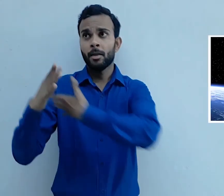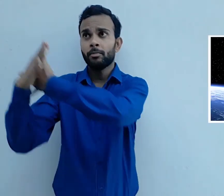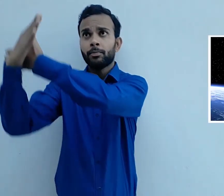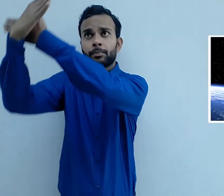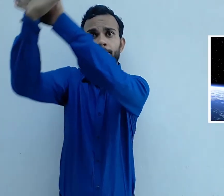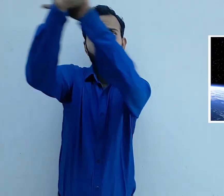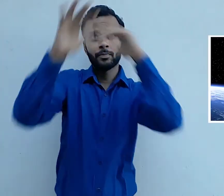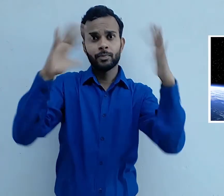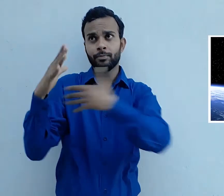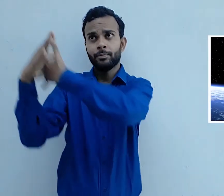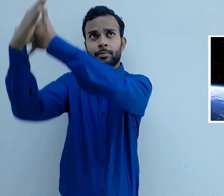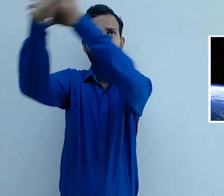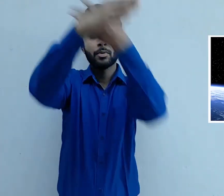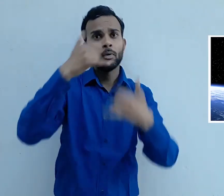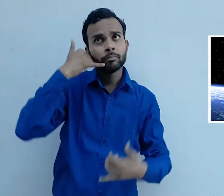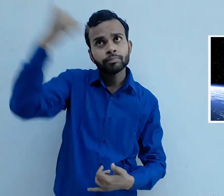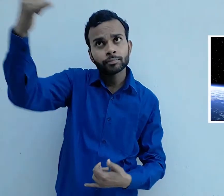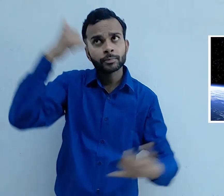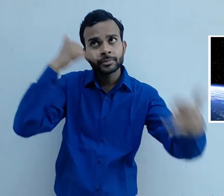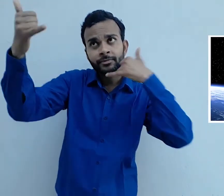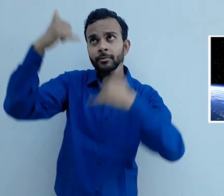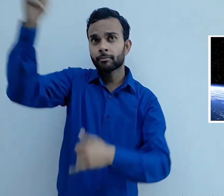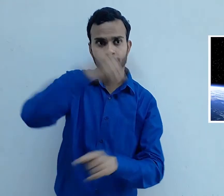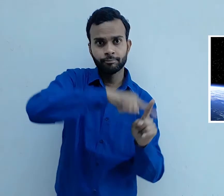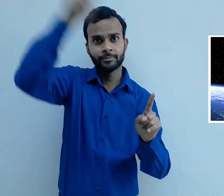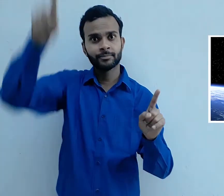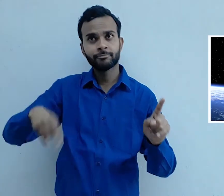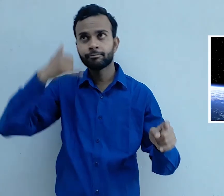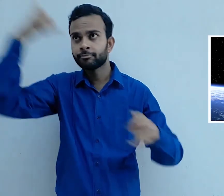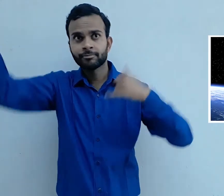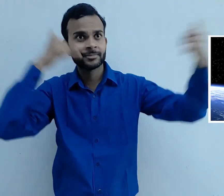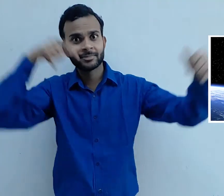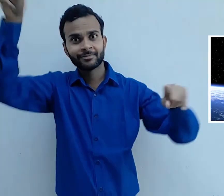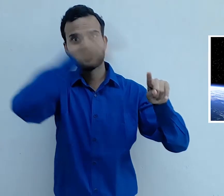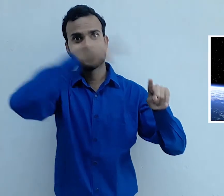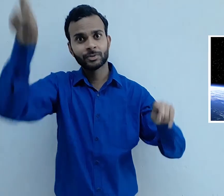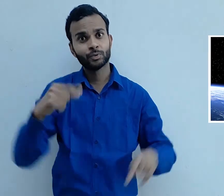It helps in controlling satellites and doing space research work.